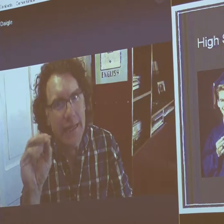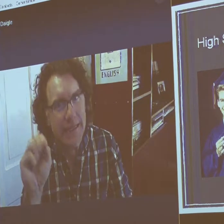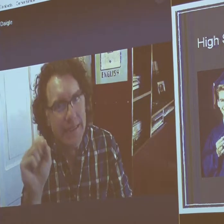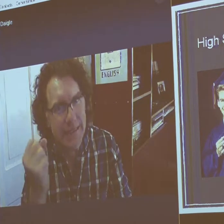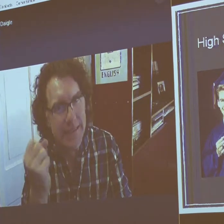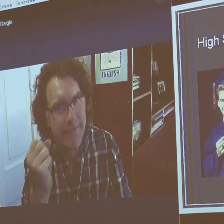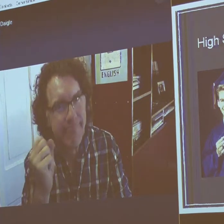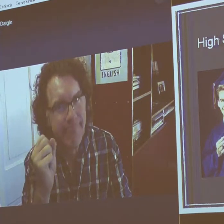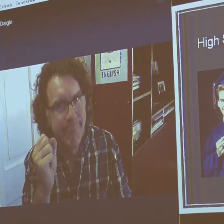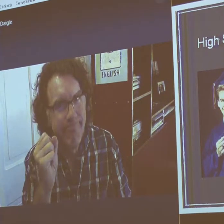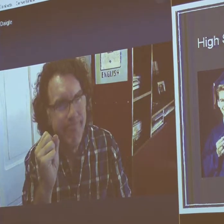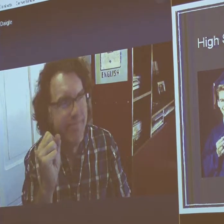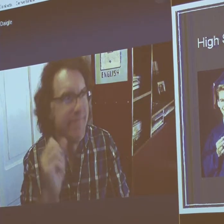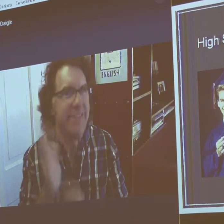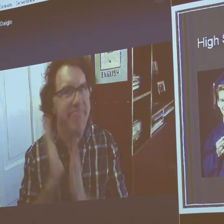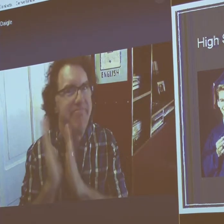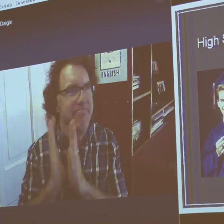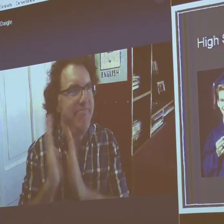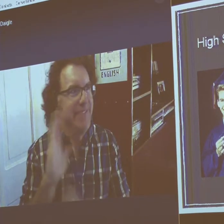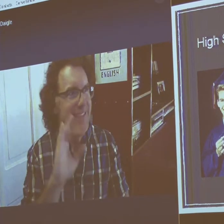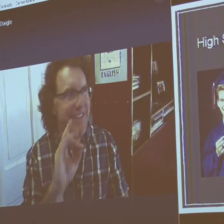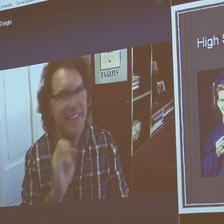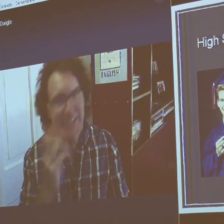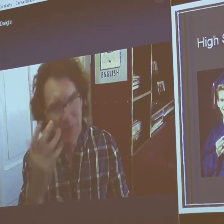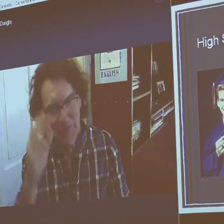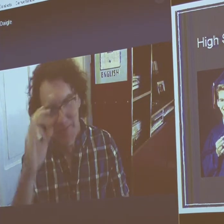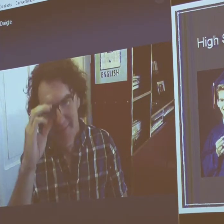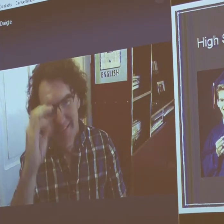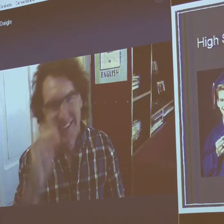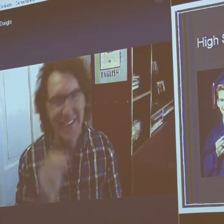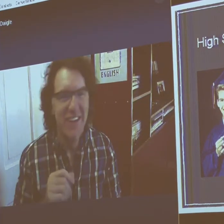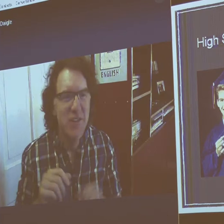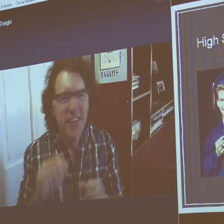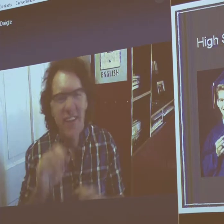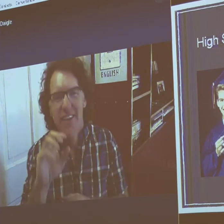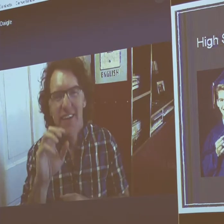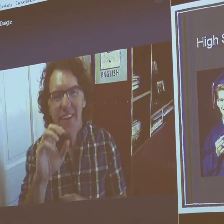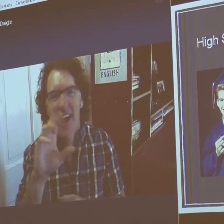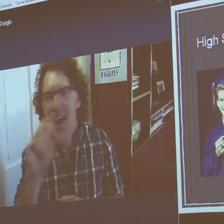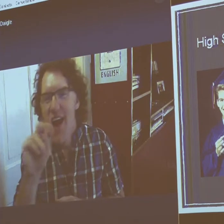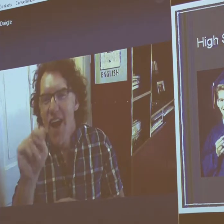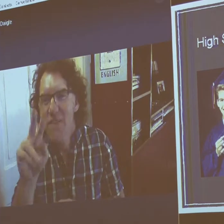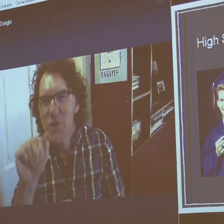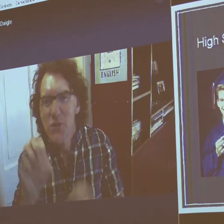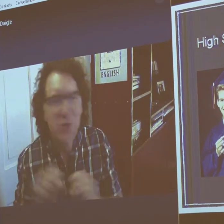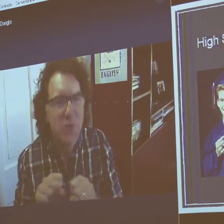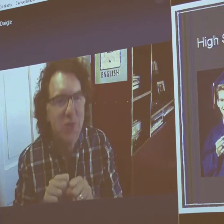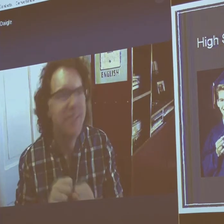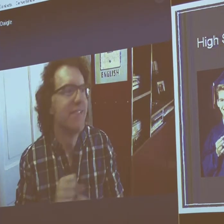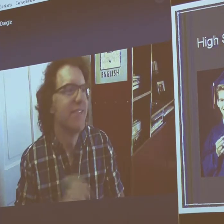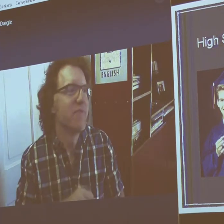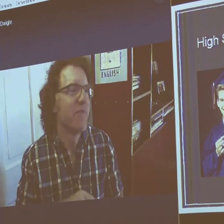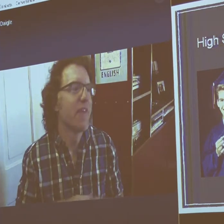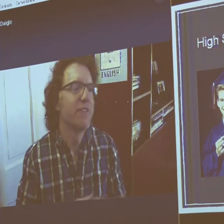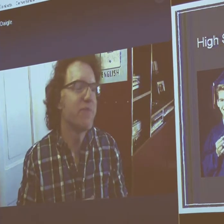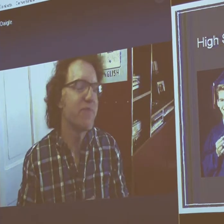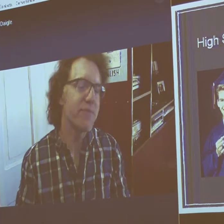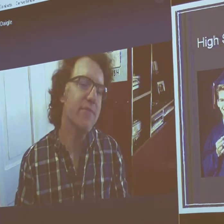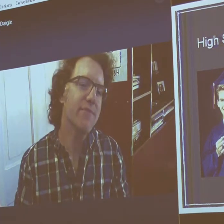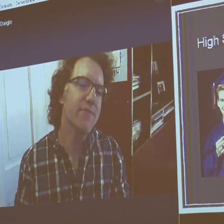and the shades. It's really 1980s. That was the trend. You know,